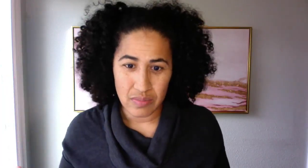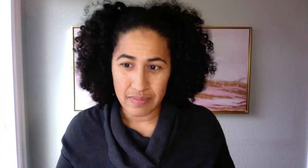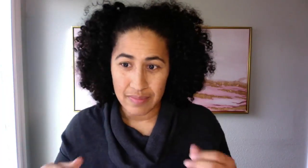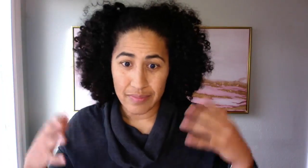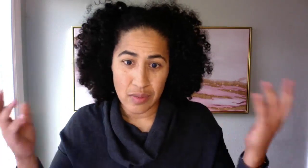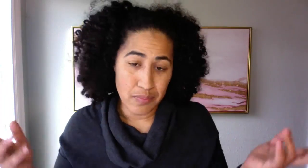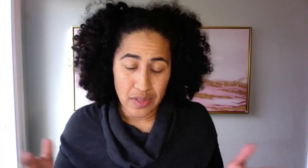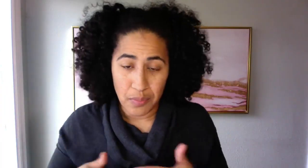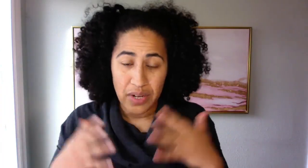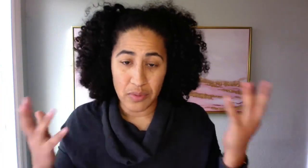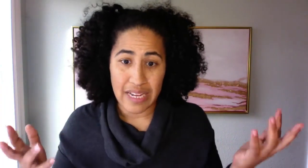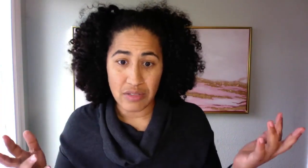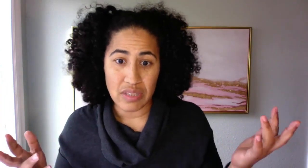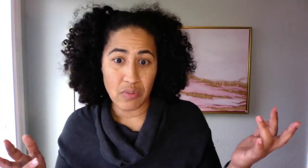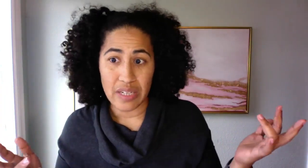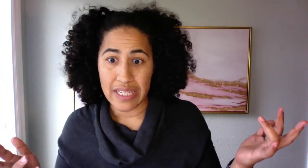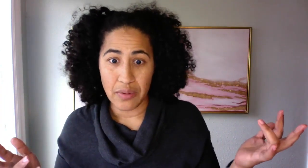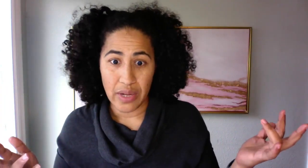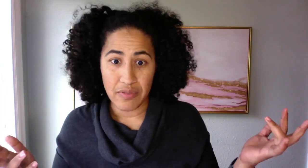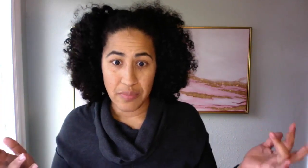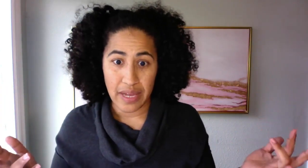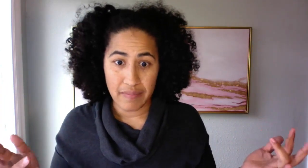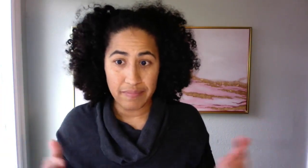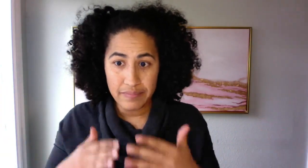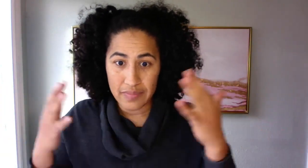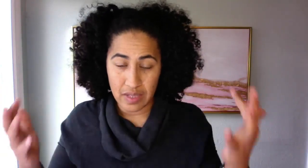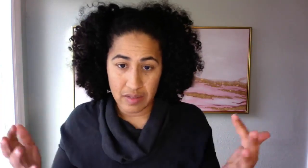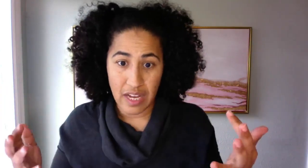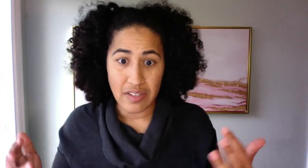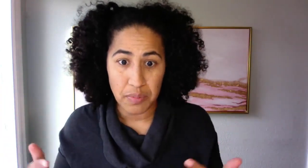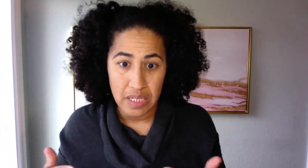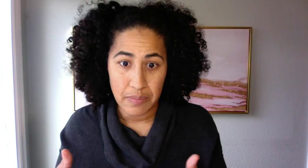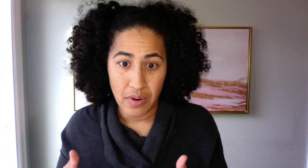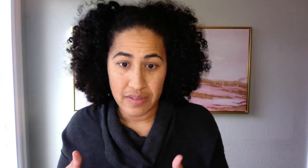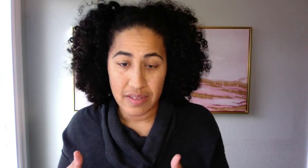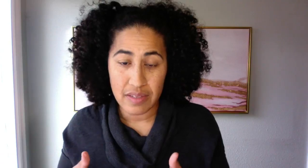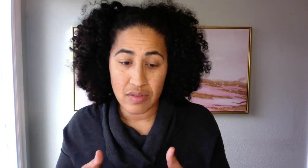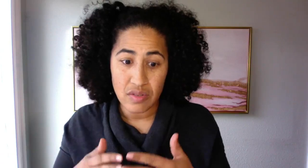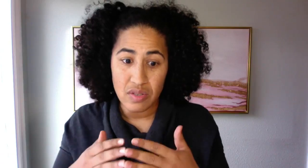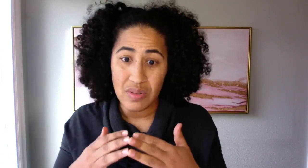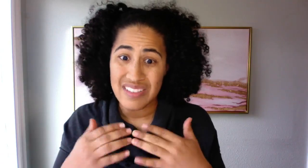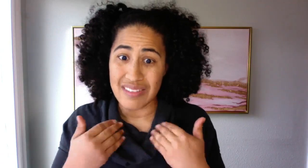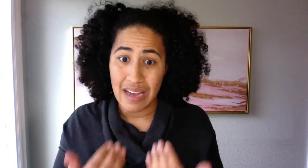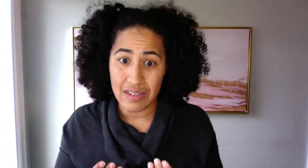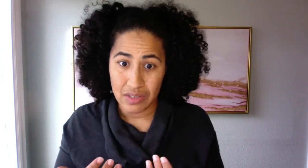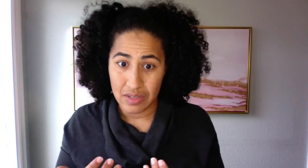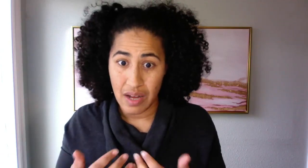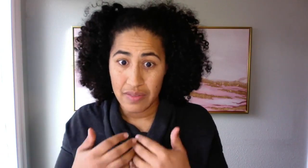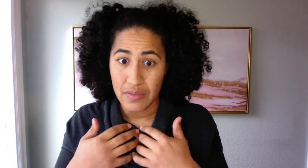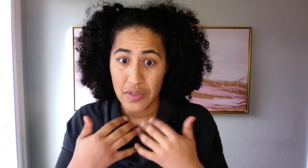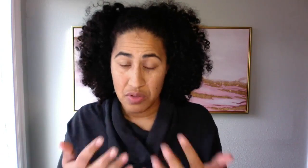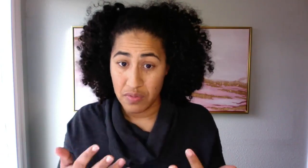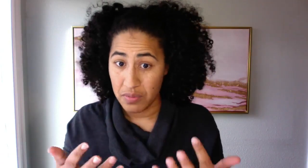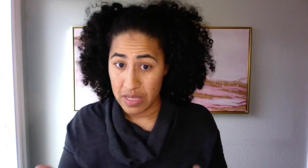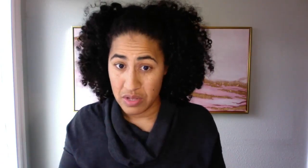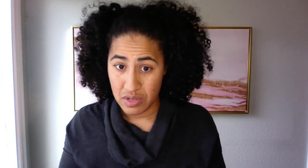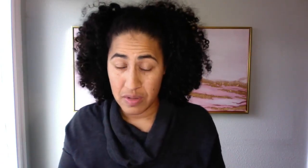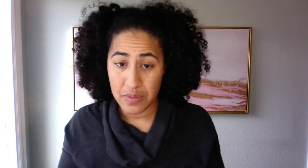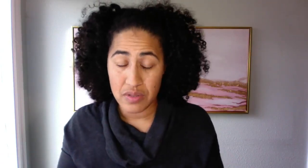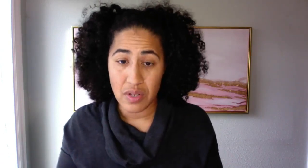their brain will naturally want to get away from pain and depleting processes. And so that's not good on the future of the relationship. And so,